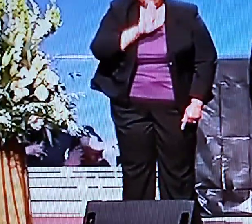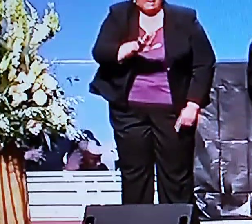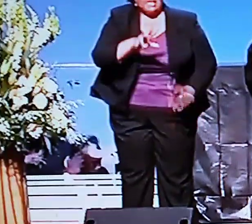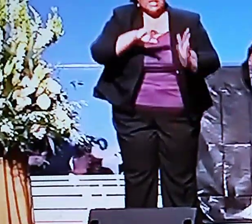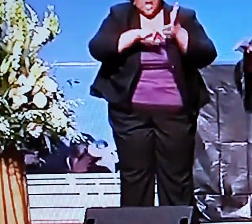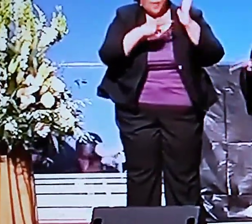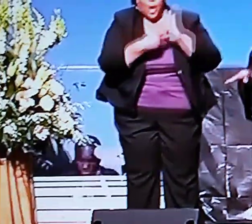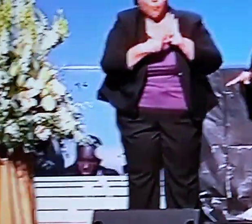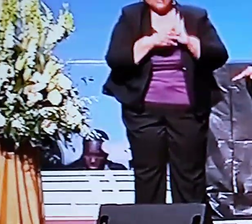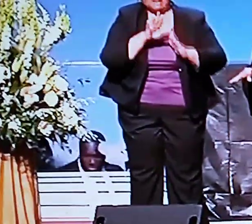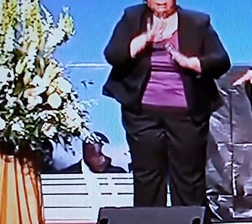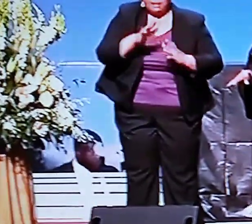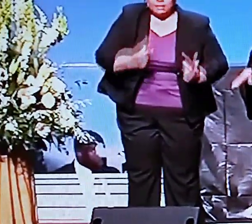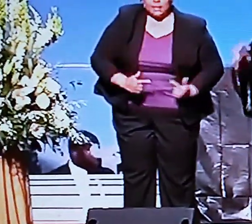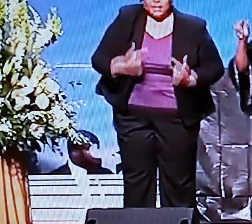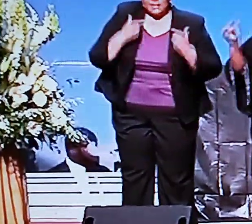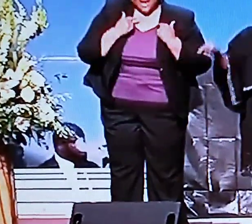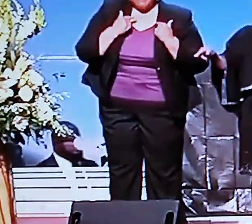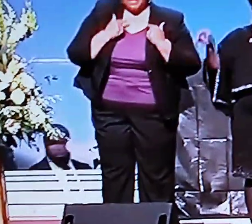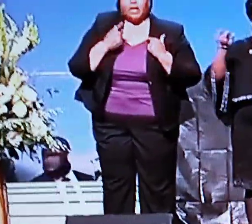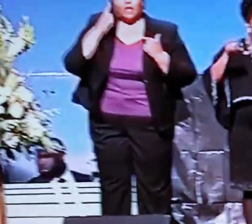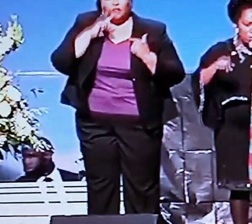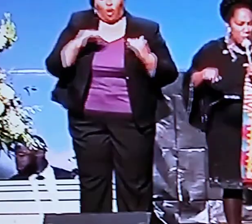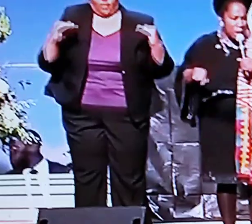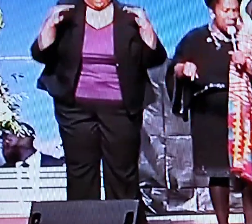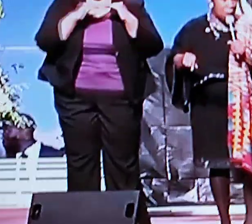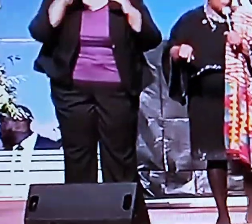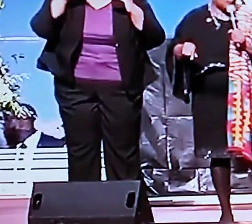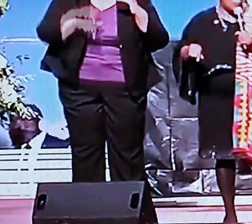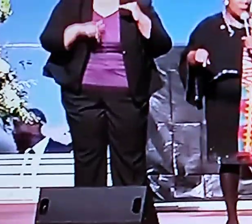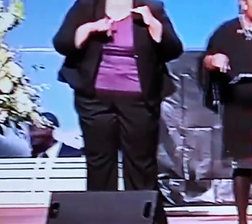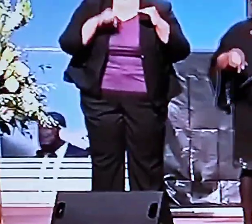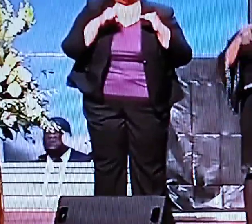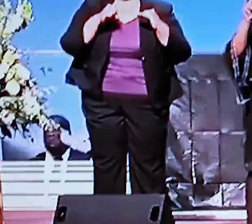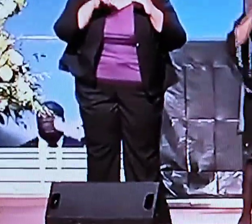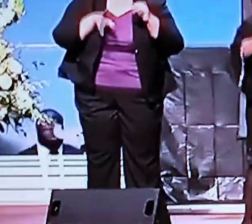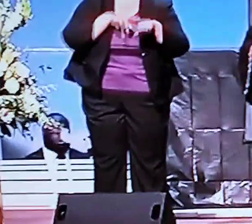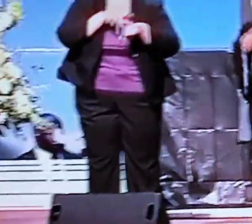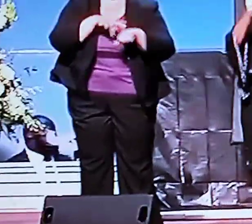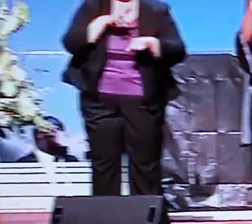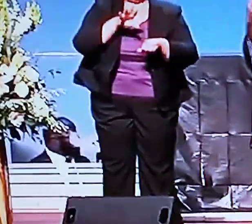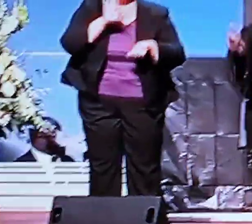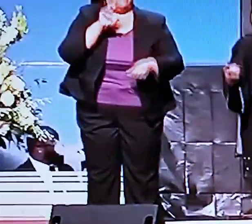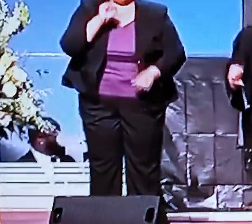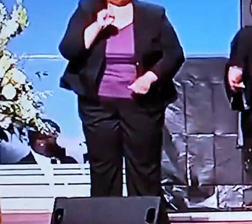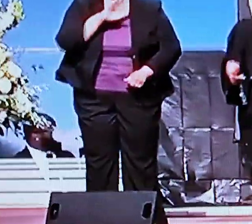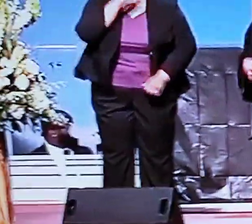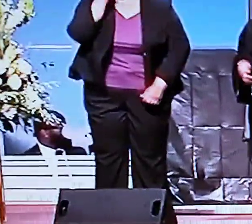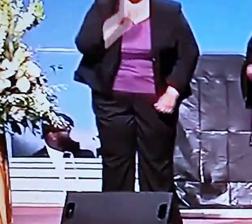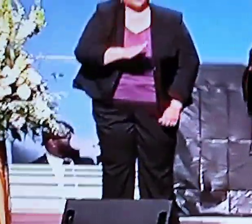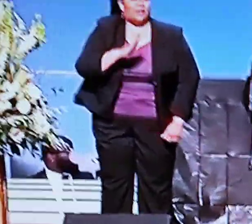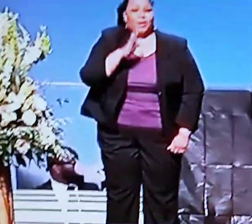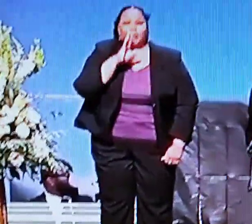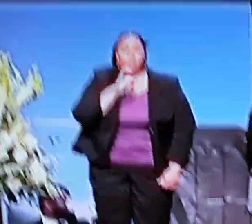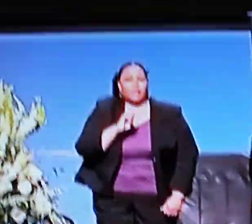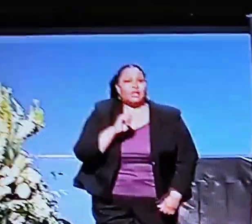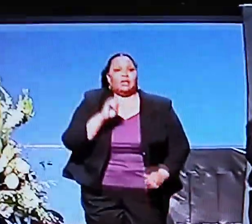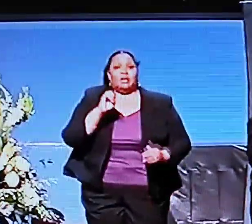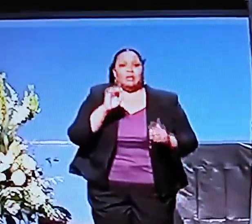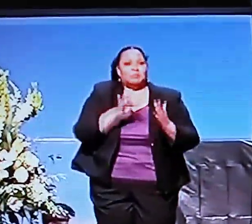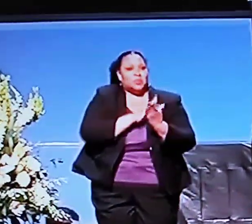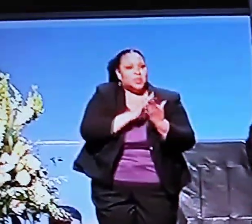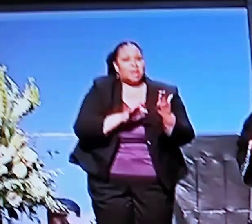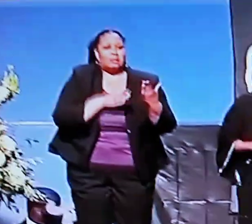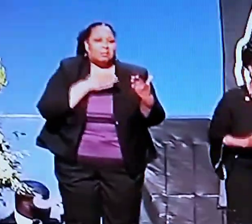purpose and his assignment for the justice of this nation, for the fact that there will never be the brutality